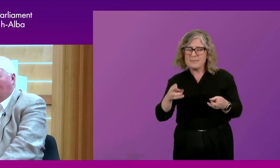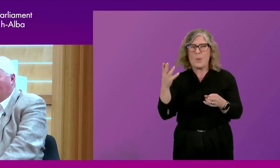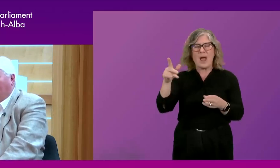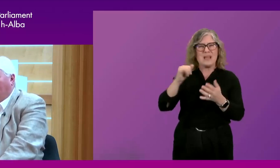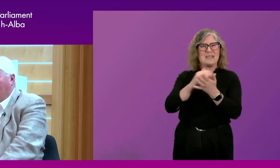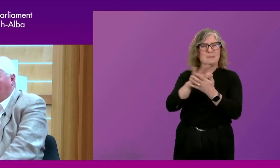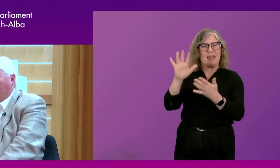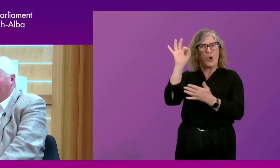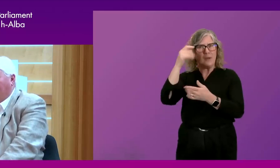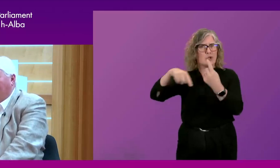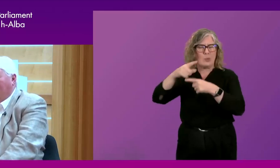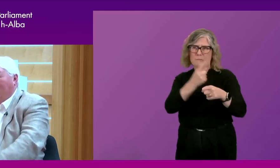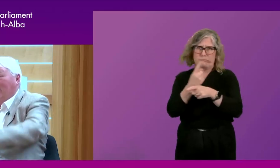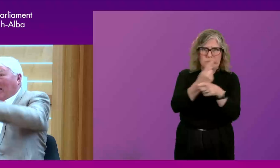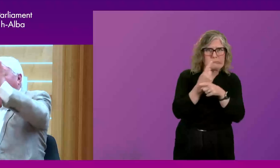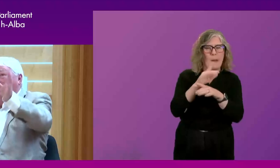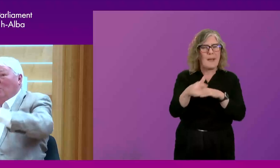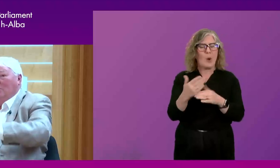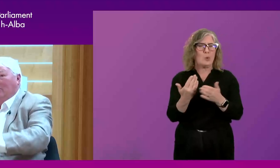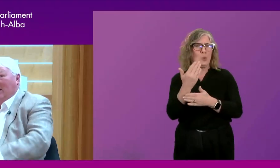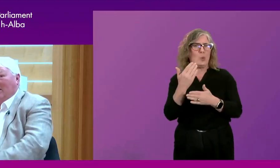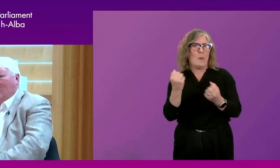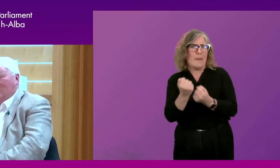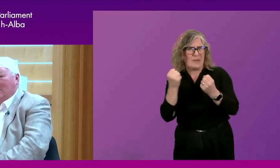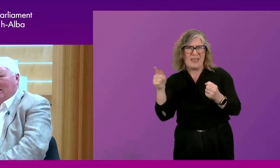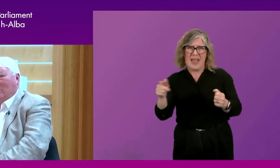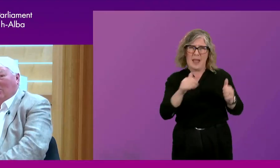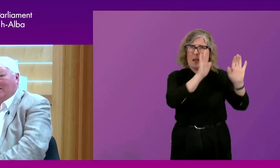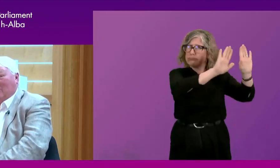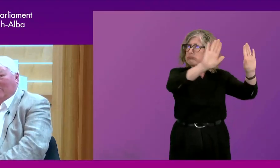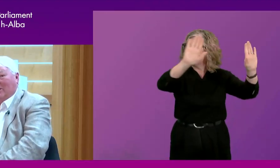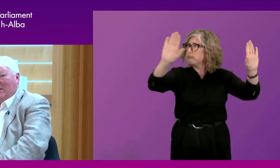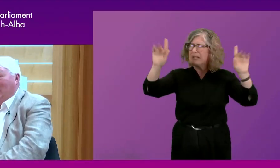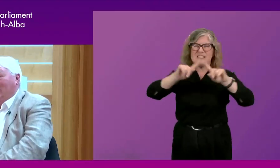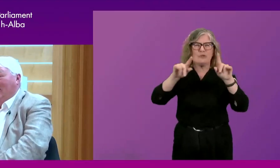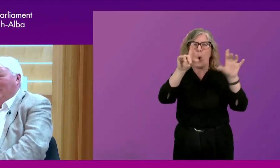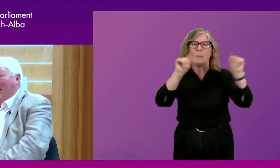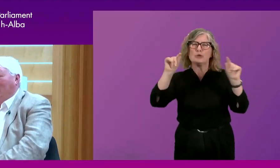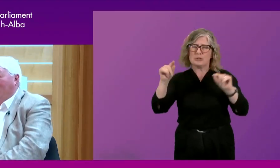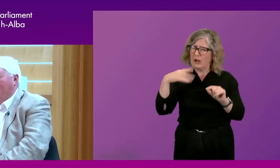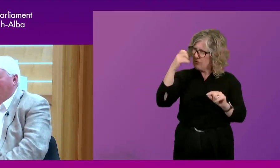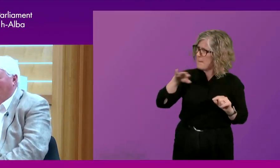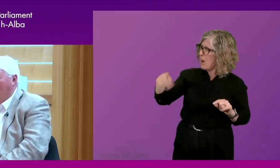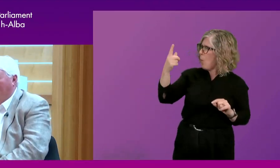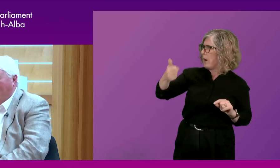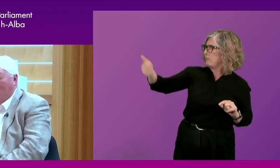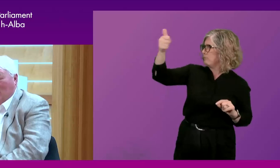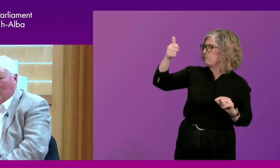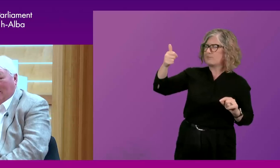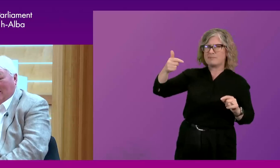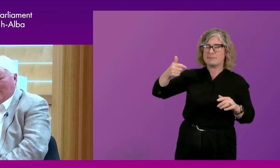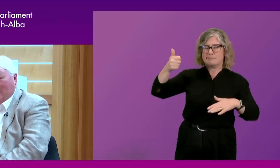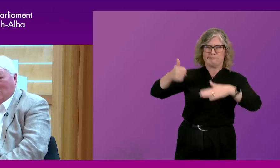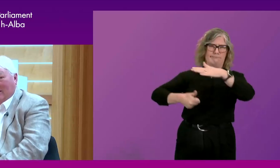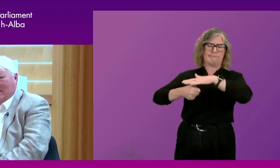sitting, deliberating on, on new powers and they plastered the walls with various options. And I recall asking one of the senior mandarins at the Treasury, a very